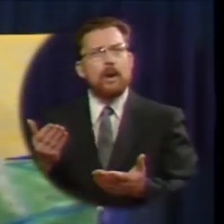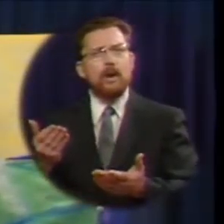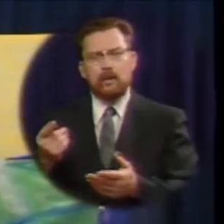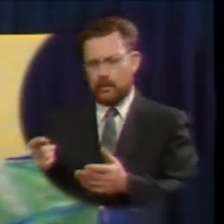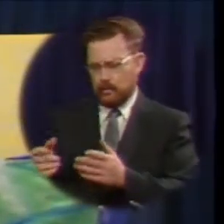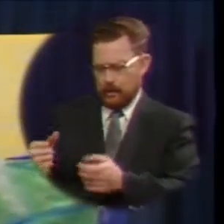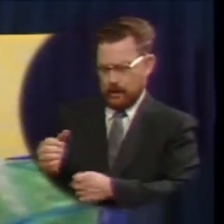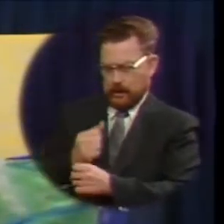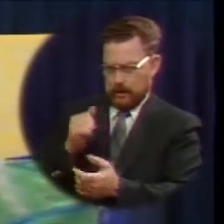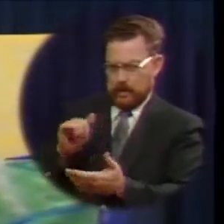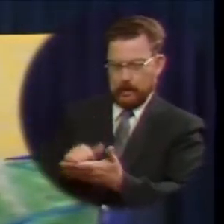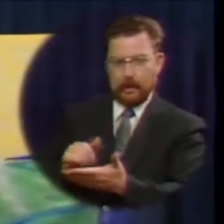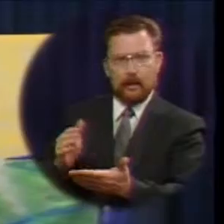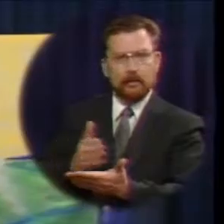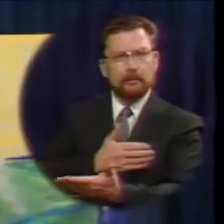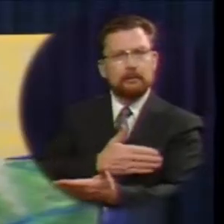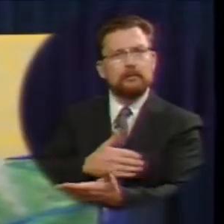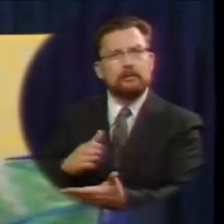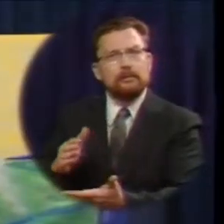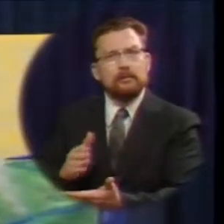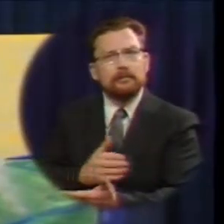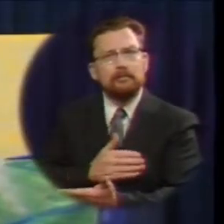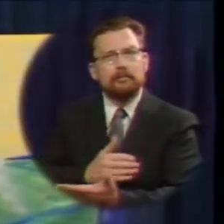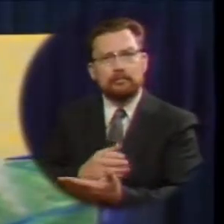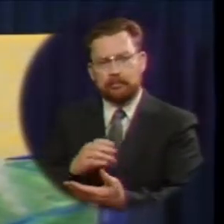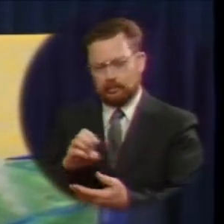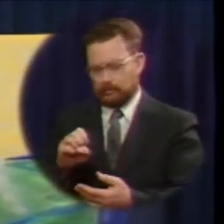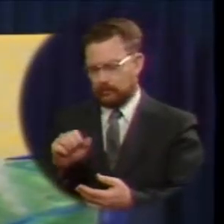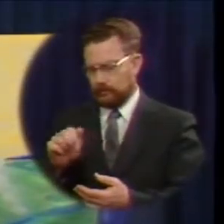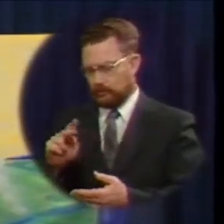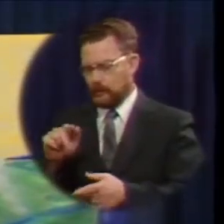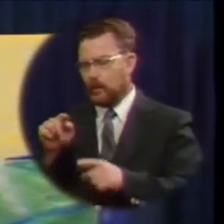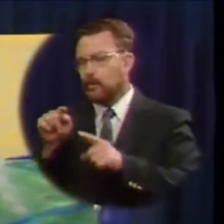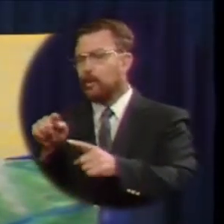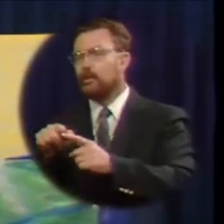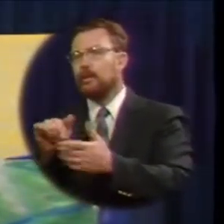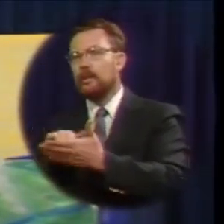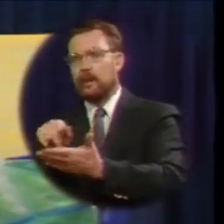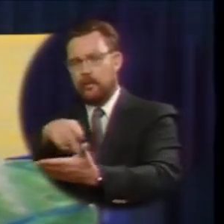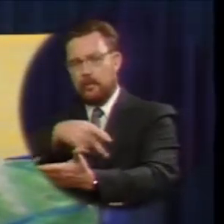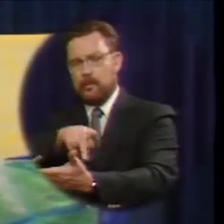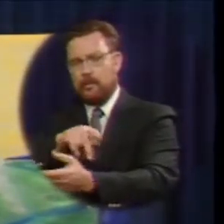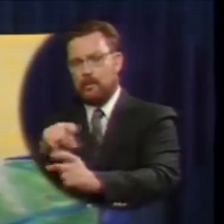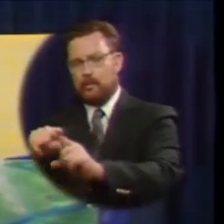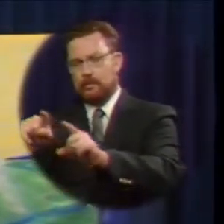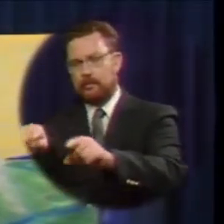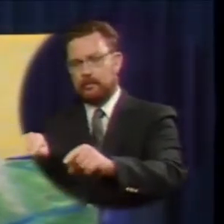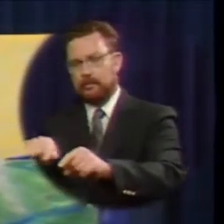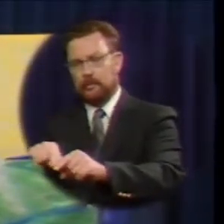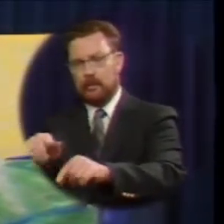you get that hymn Sankey merely pointed to the newspaper clipping there on the organ